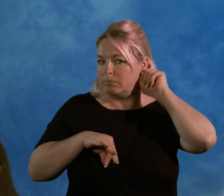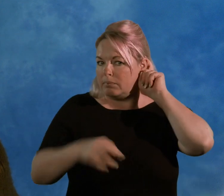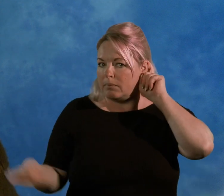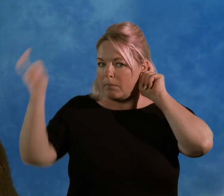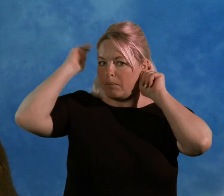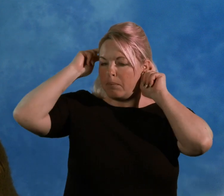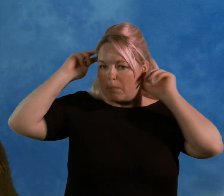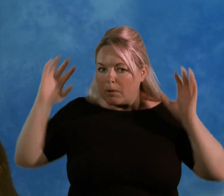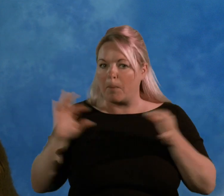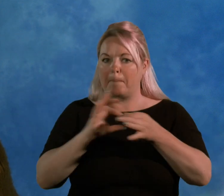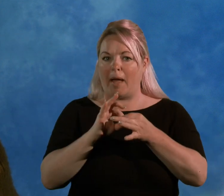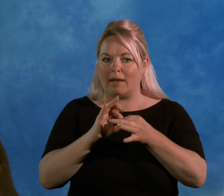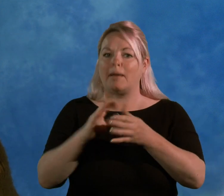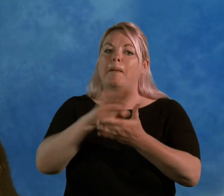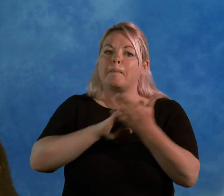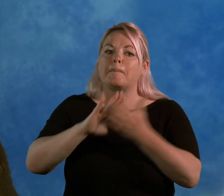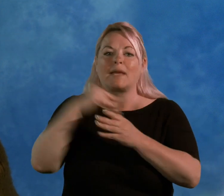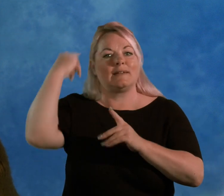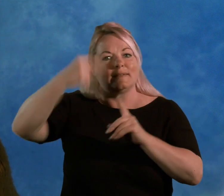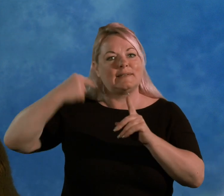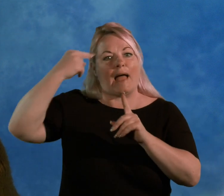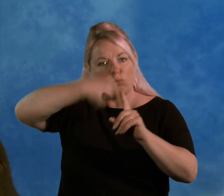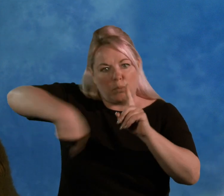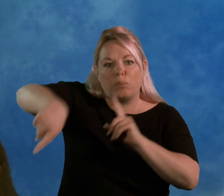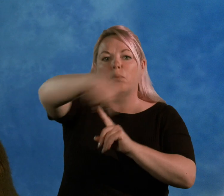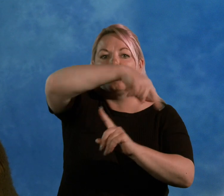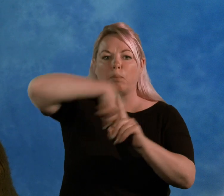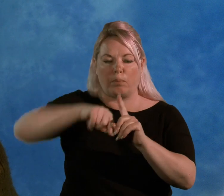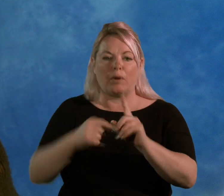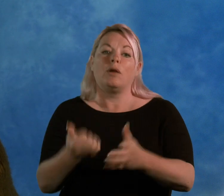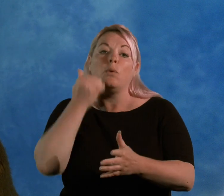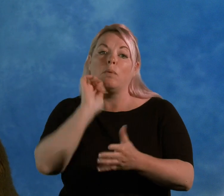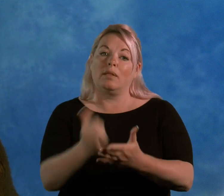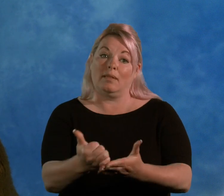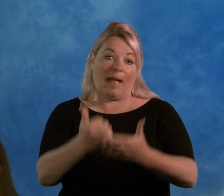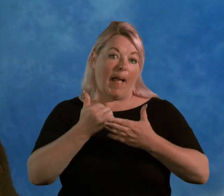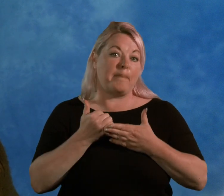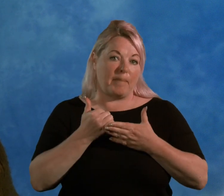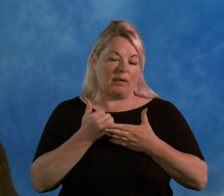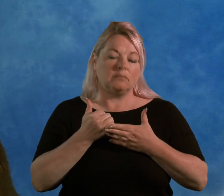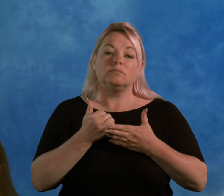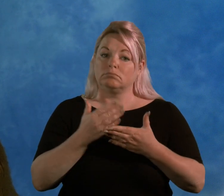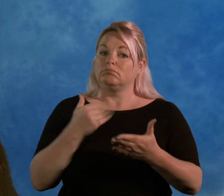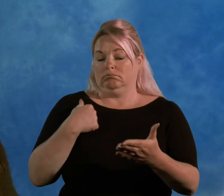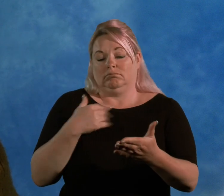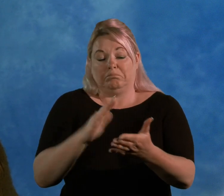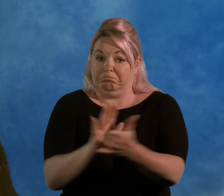me a more rounded sound overall and it would help. Therefore, yes, I was happy and pleased with